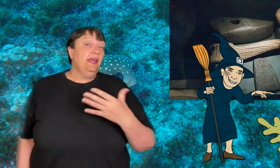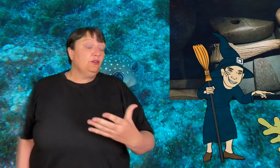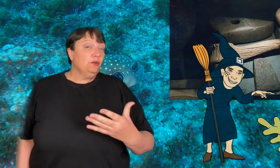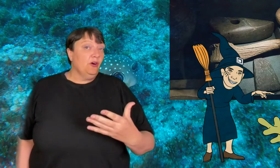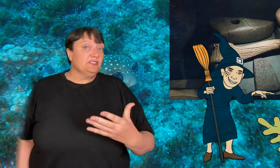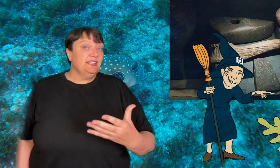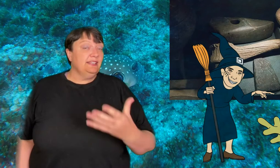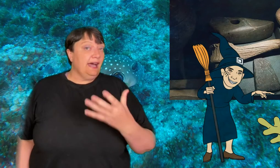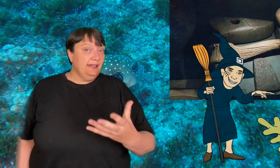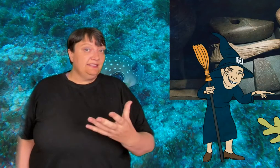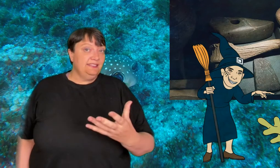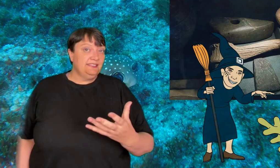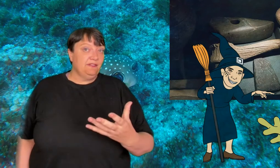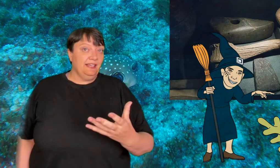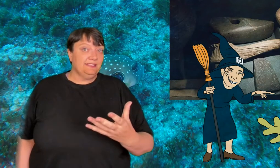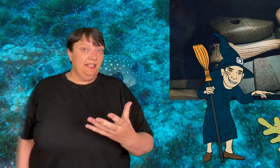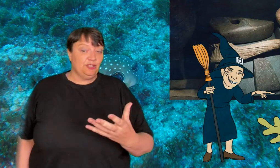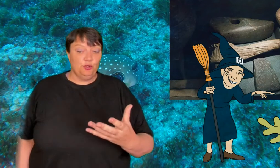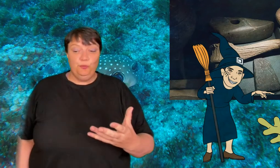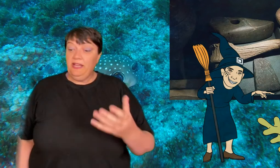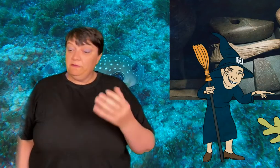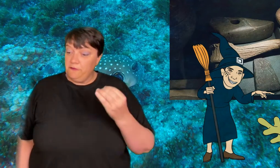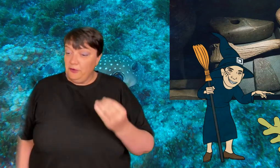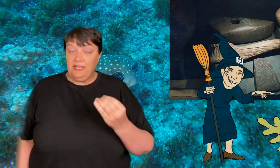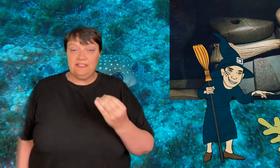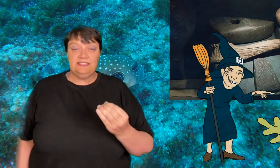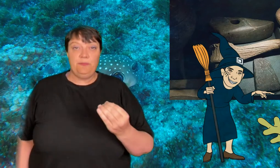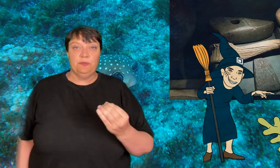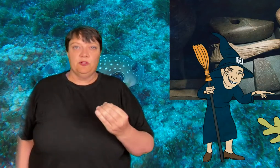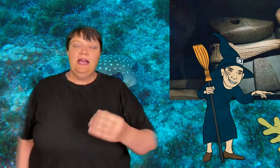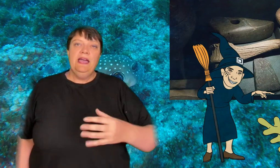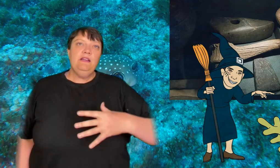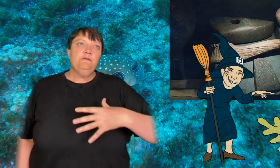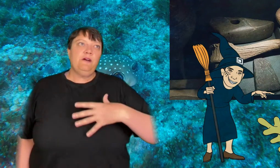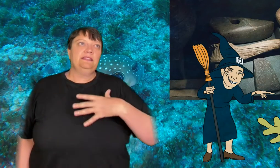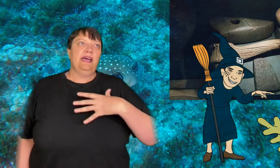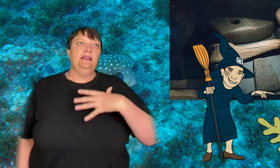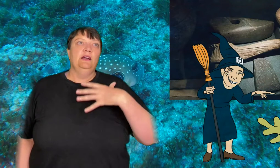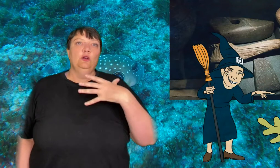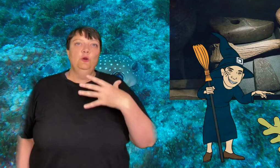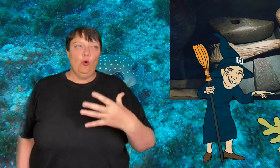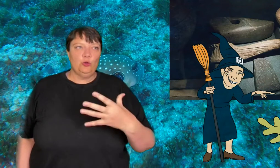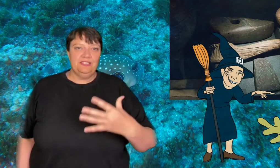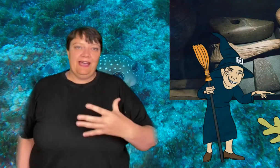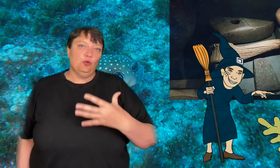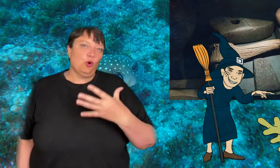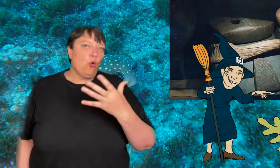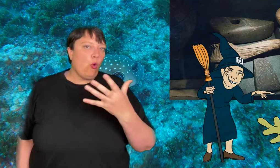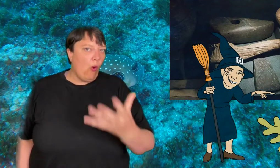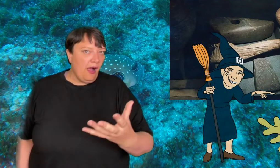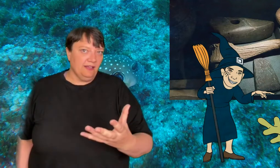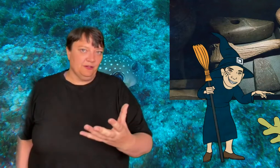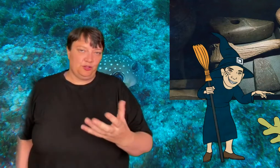why necromancy in an undersea civilization could be a very acceptable, in fact a lauded and